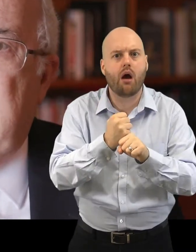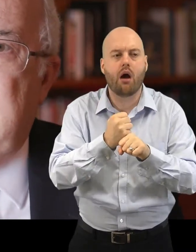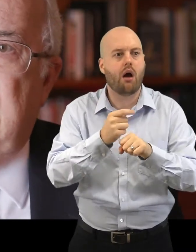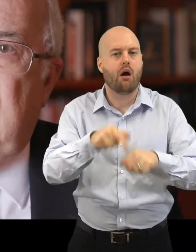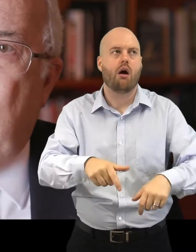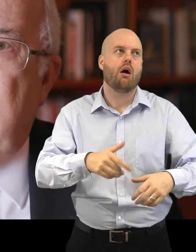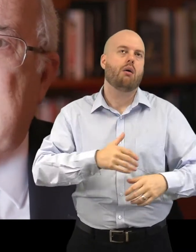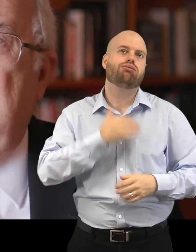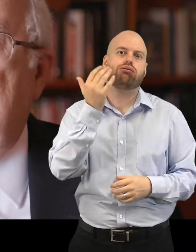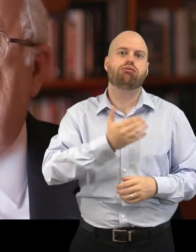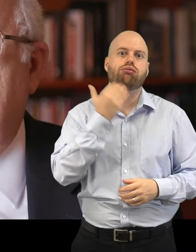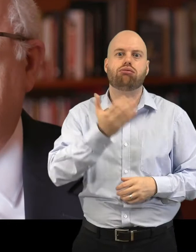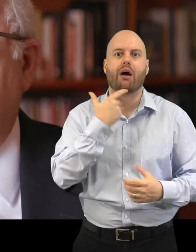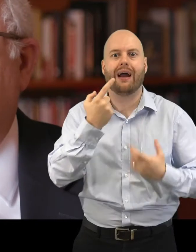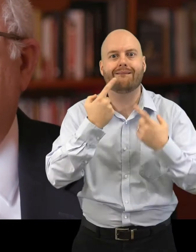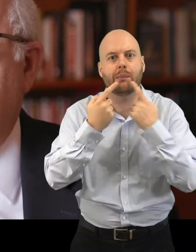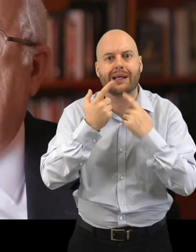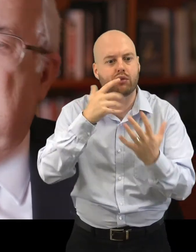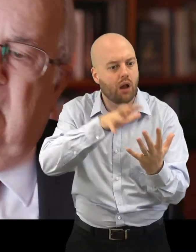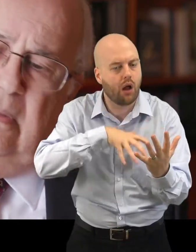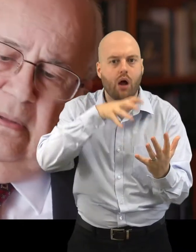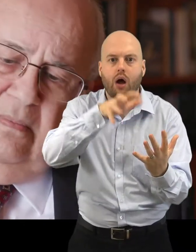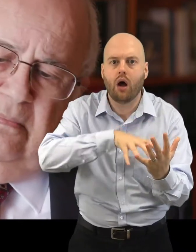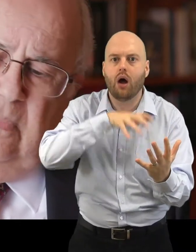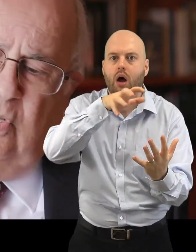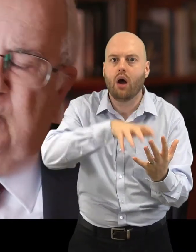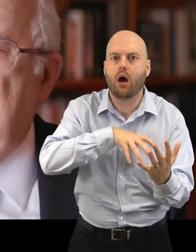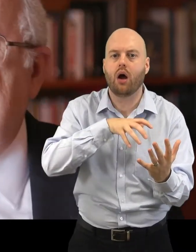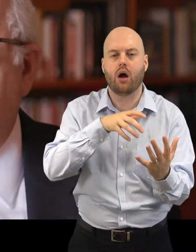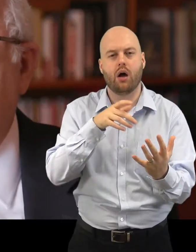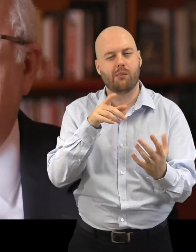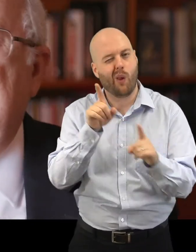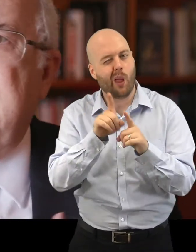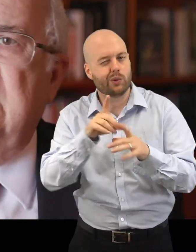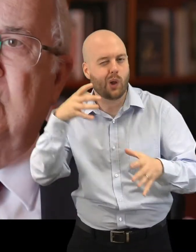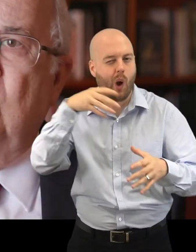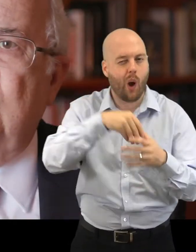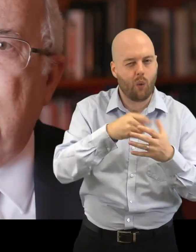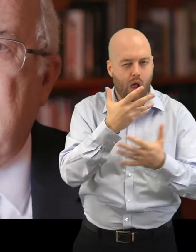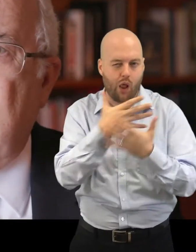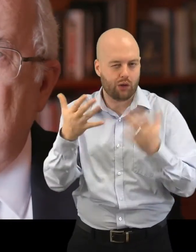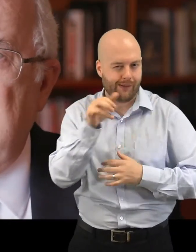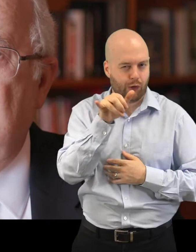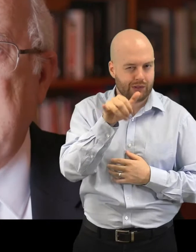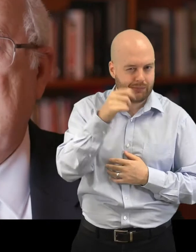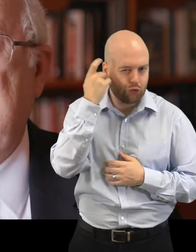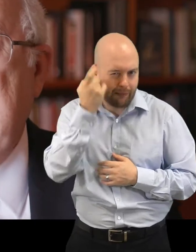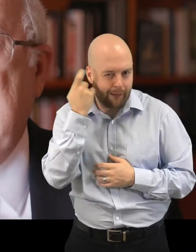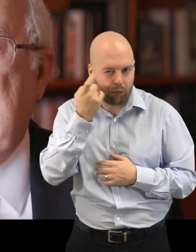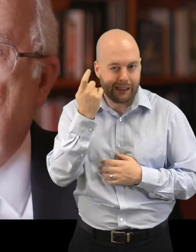has enormous amounts of conspiracy theories and all sorts of wrong information, it